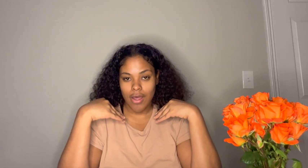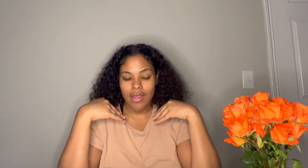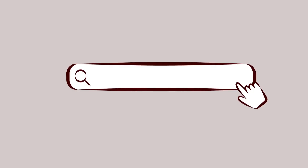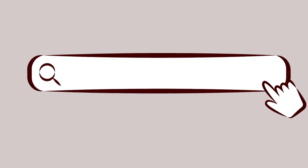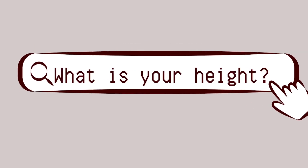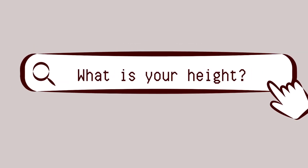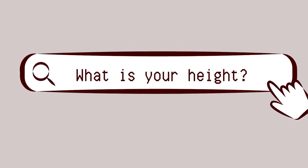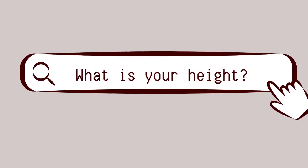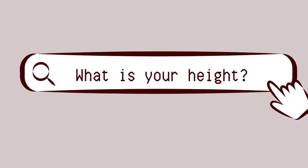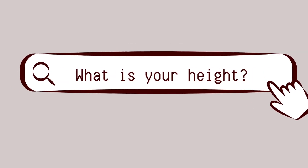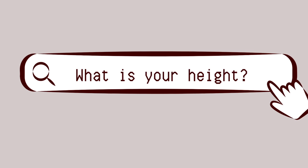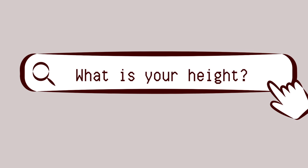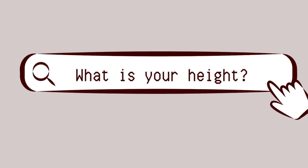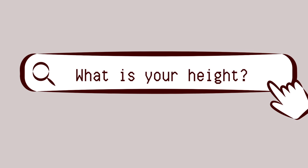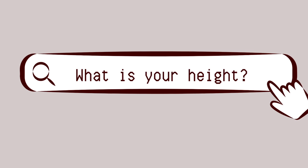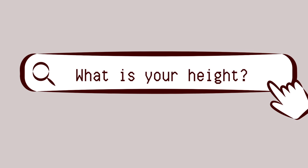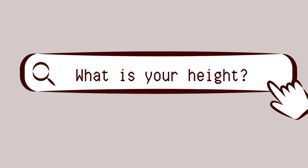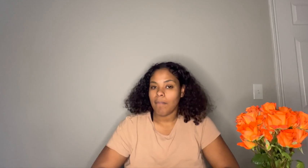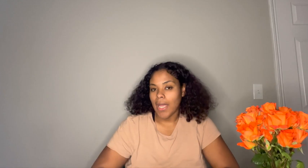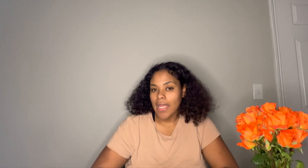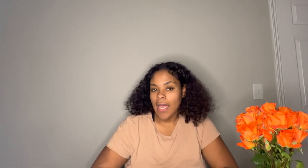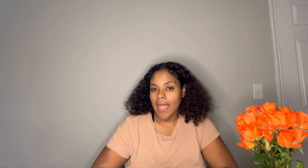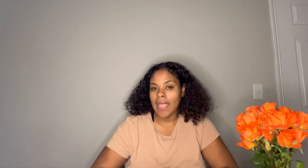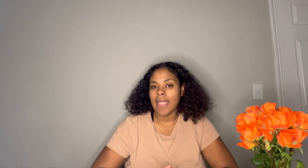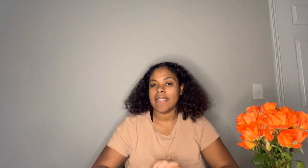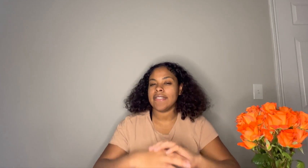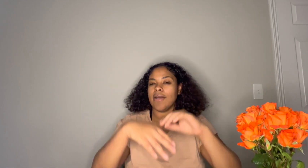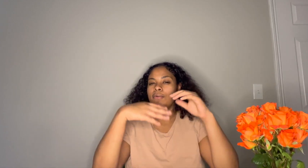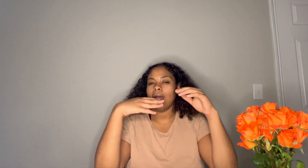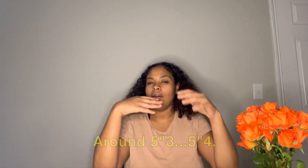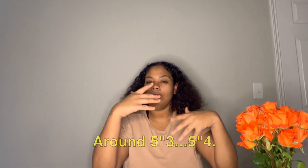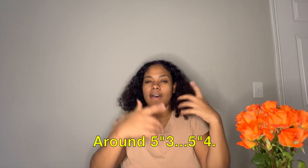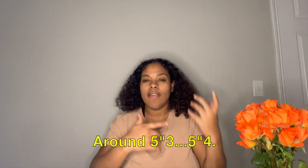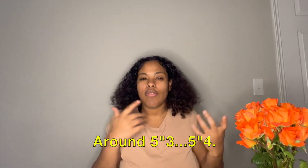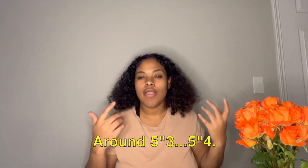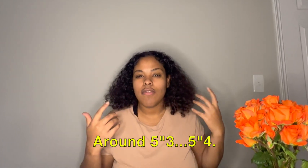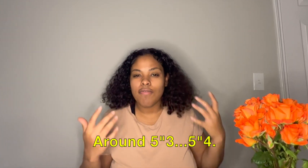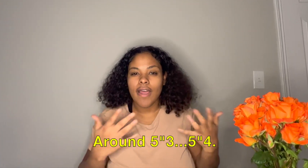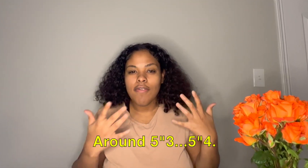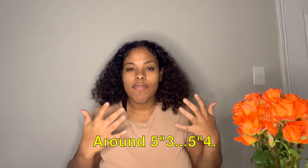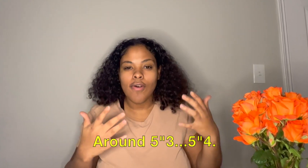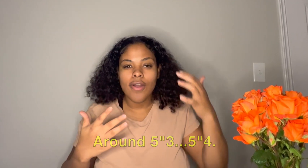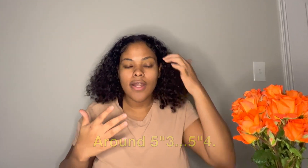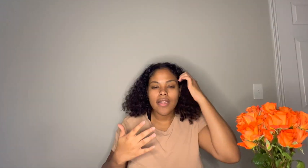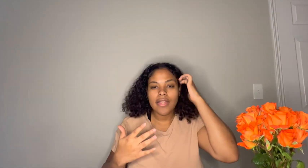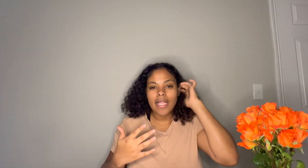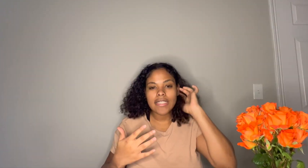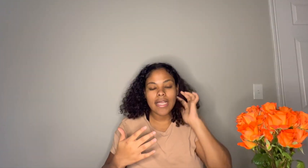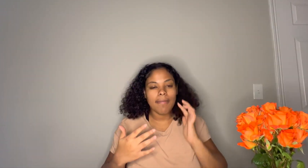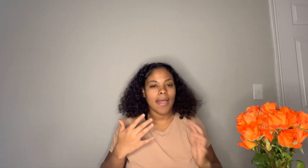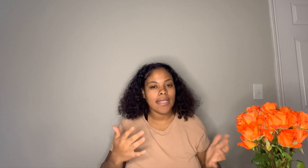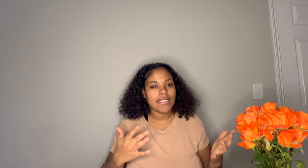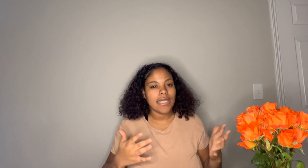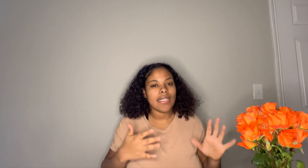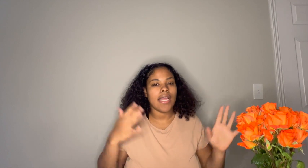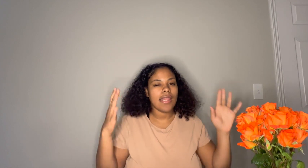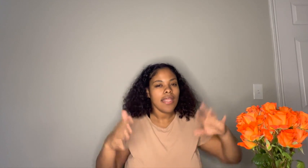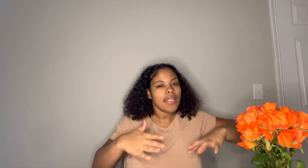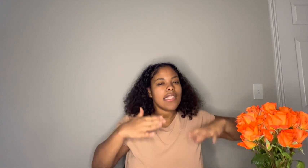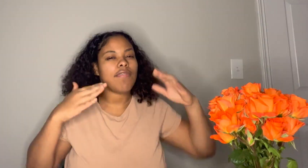what is your height my height is around 5'3 5'4 the last time I checked I think it's